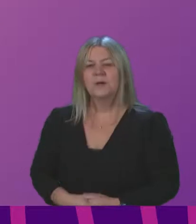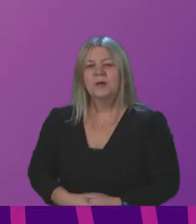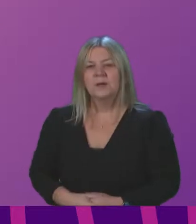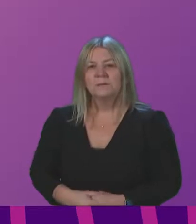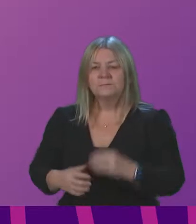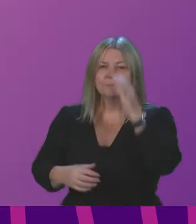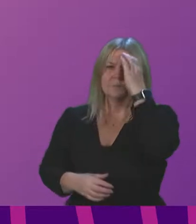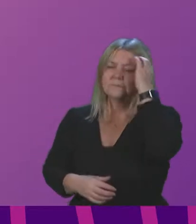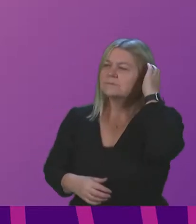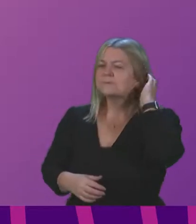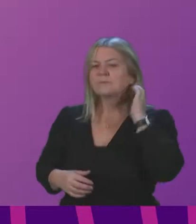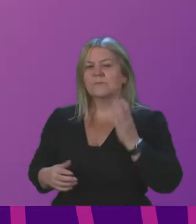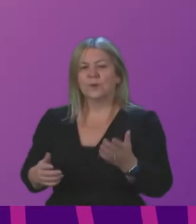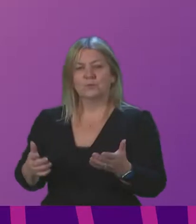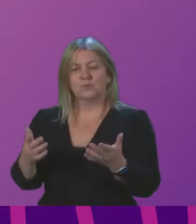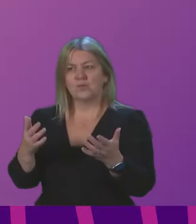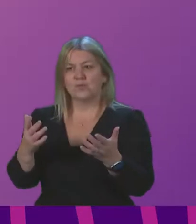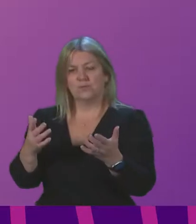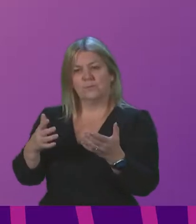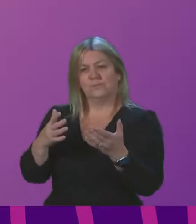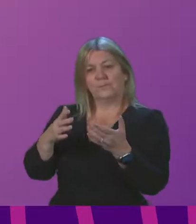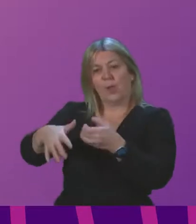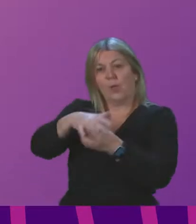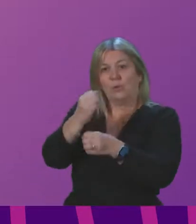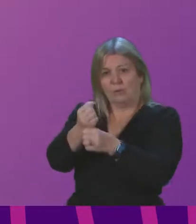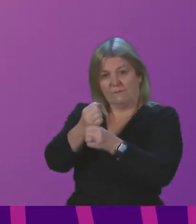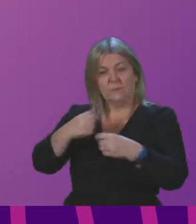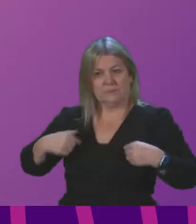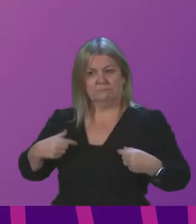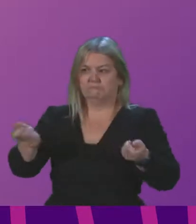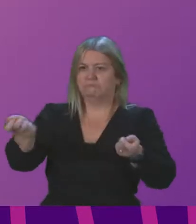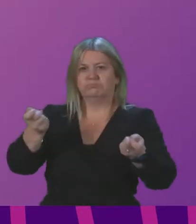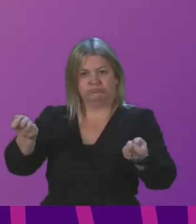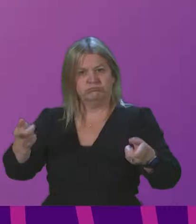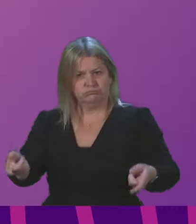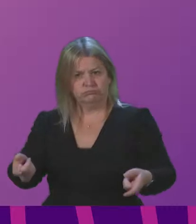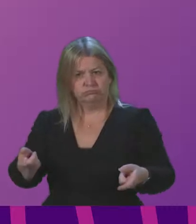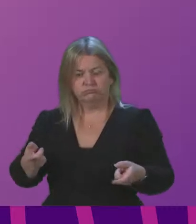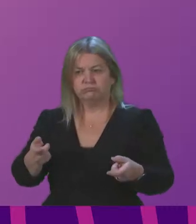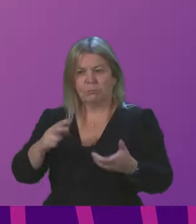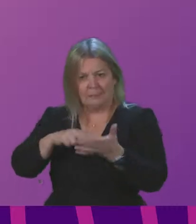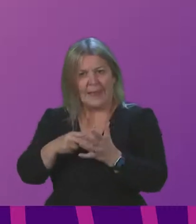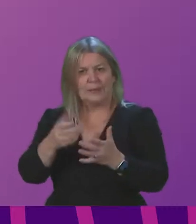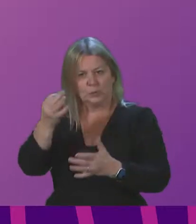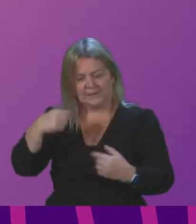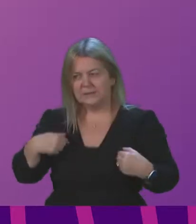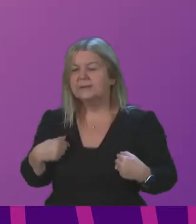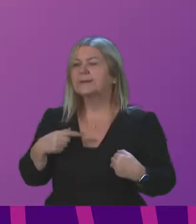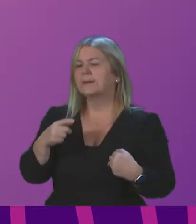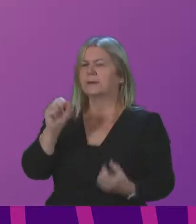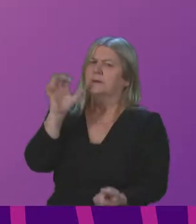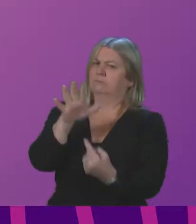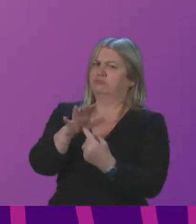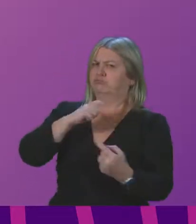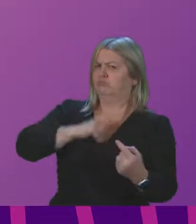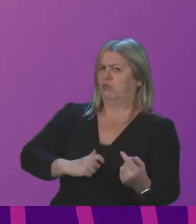As convener of the Local Government Housing and Planning Committee, I'm going to focus my contribution on the vital role local government